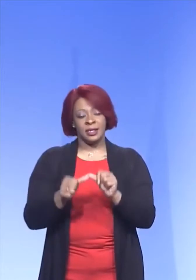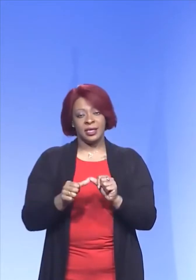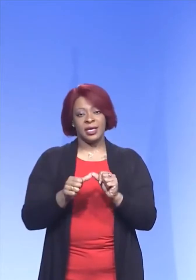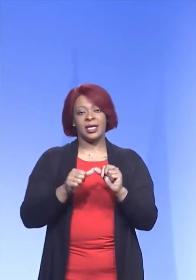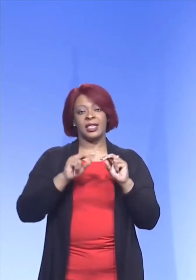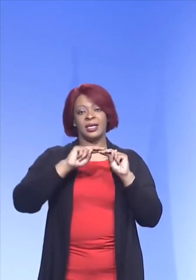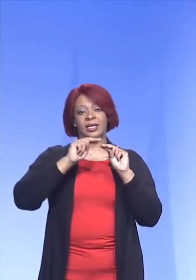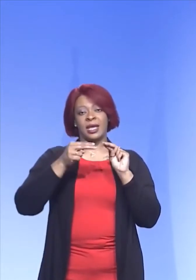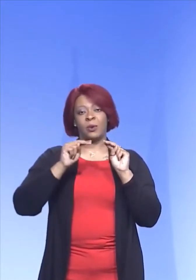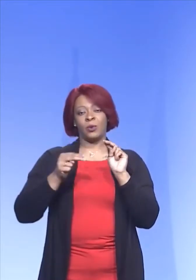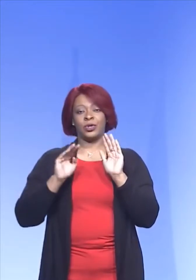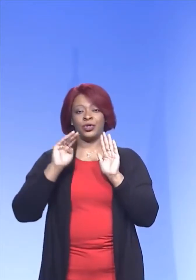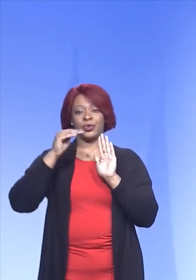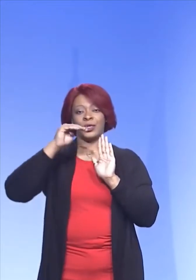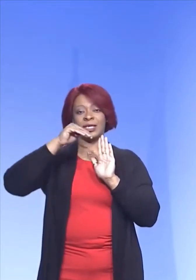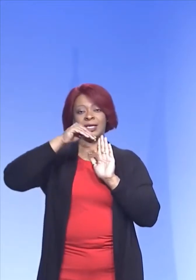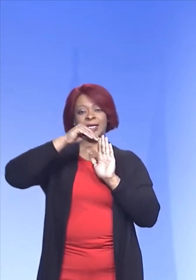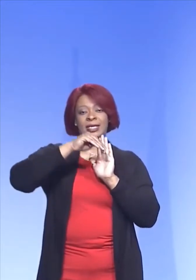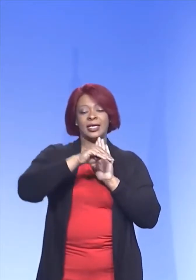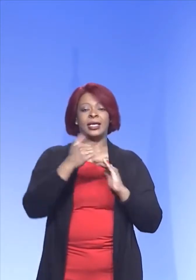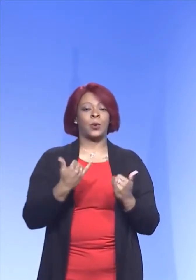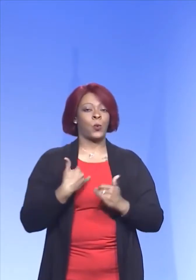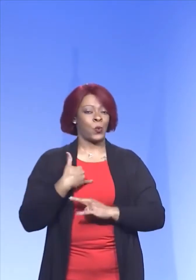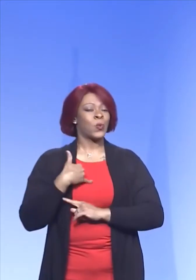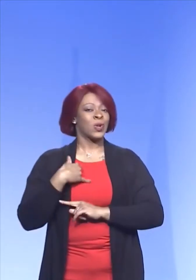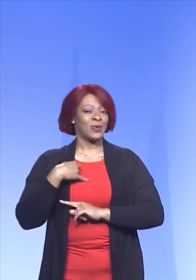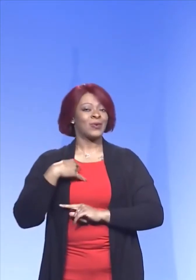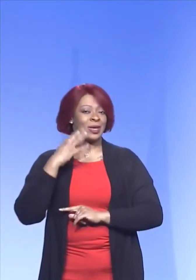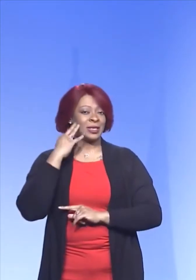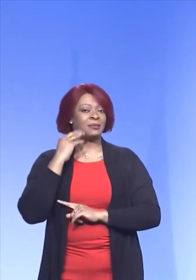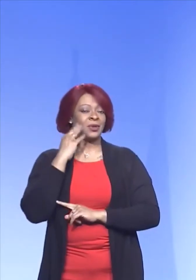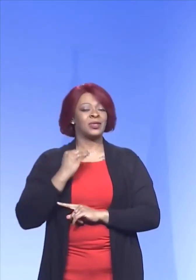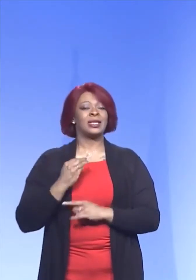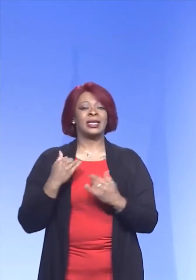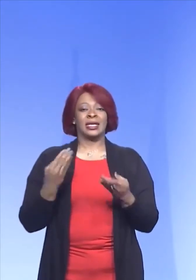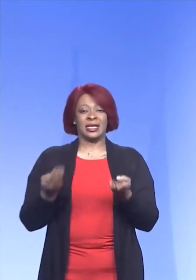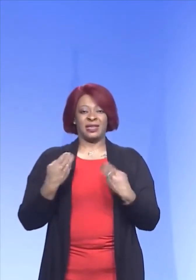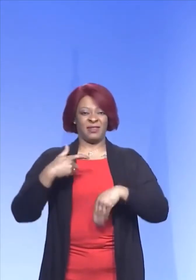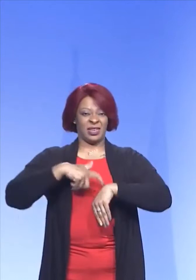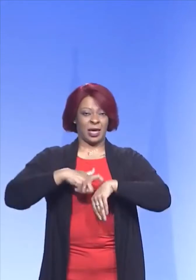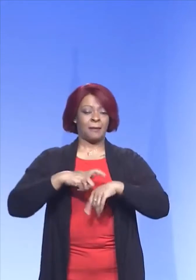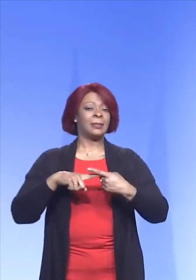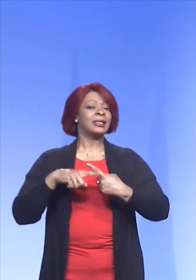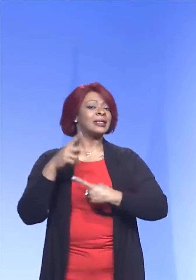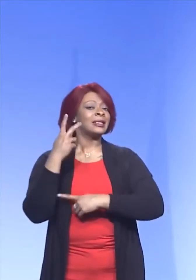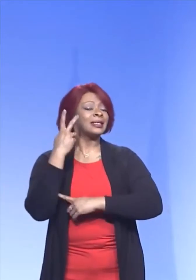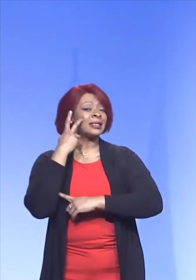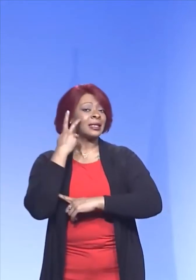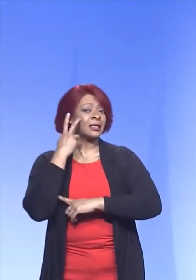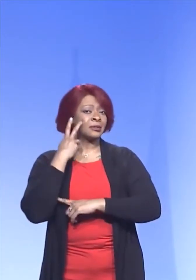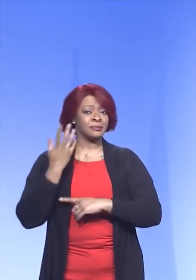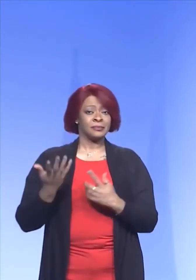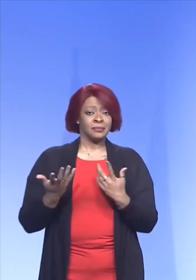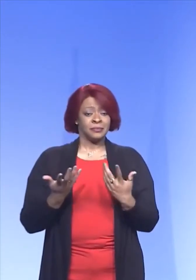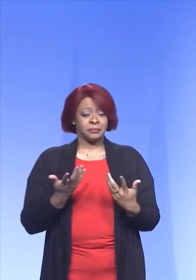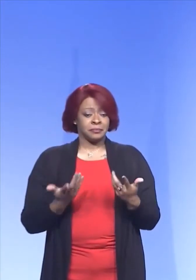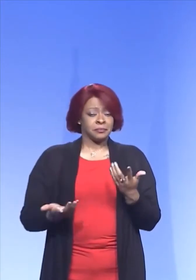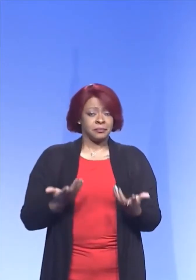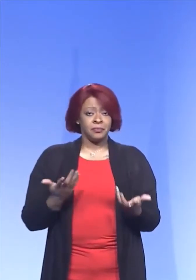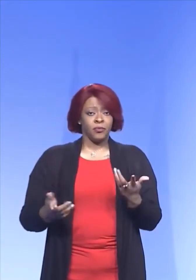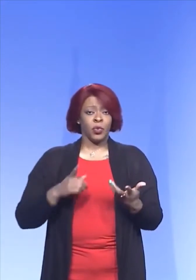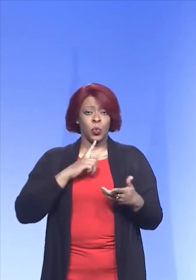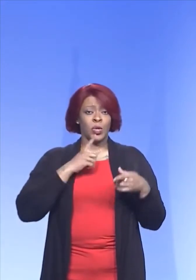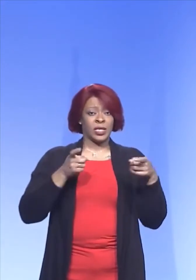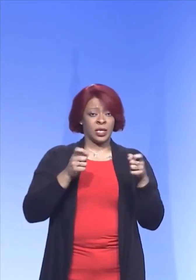trend that we are currently experiencing. And it will give us time to see whether or not we indeed are dealing